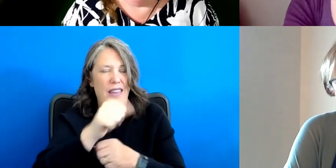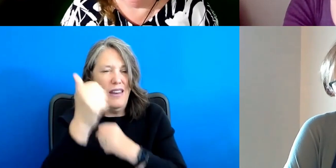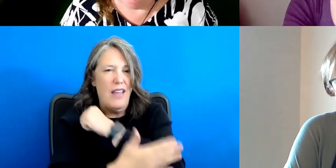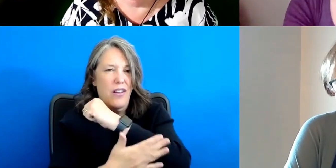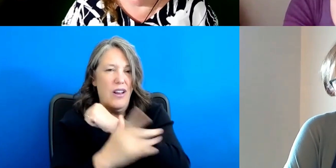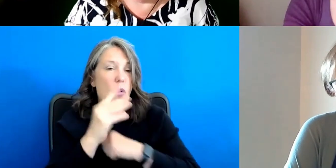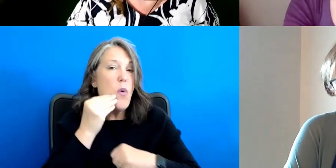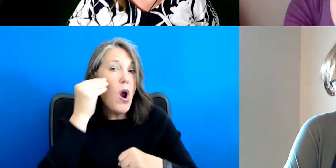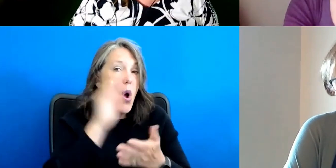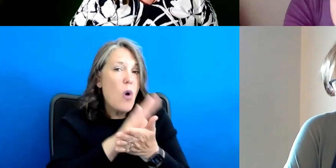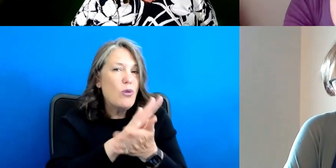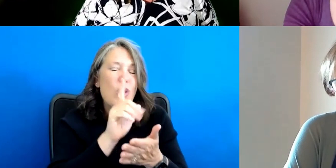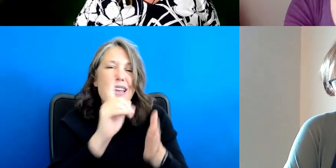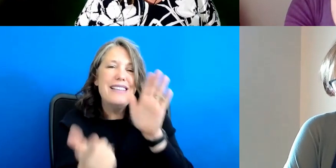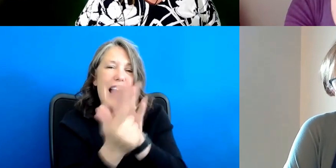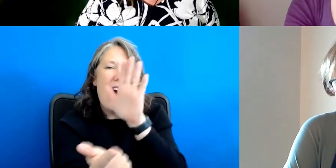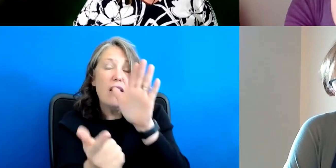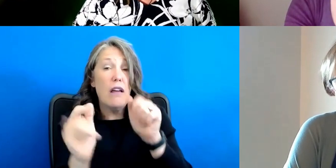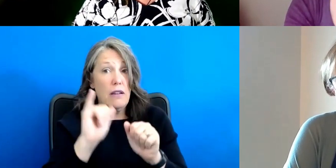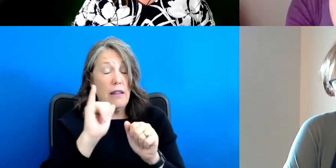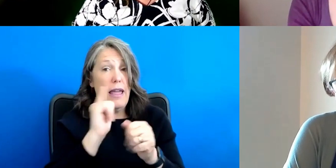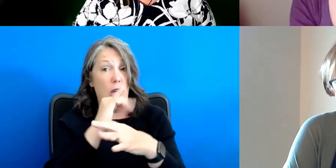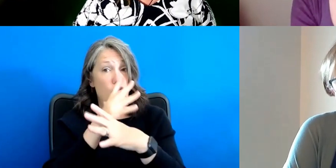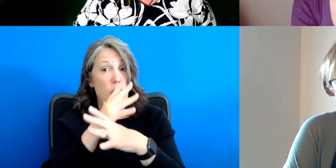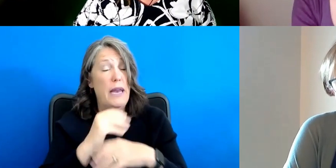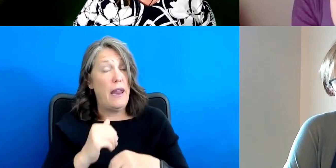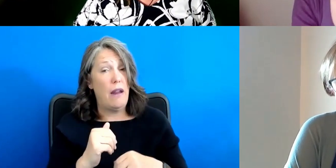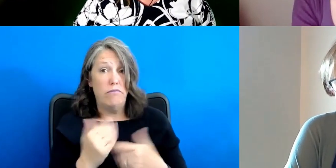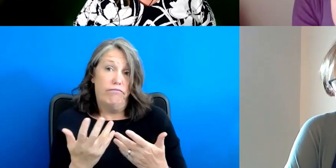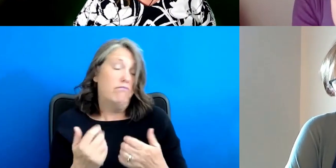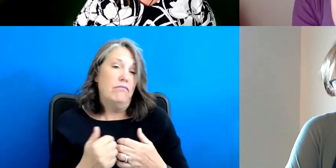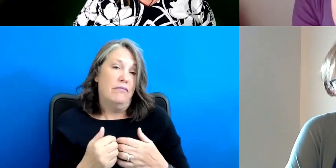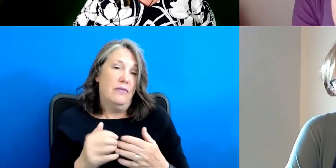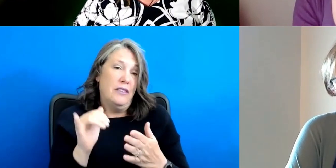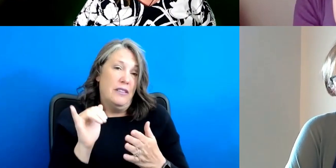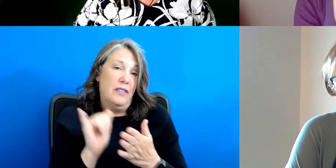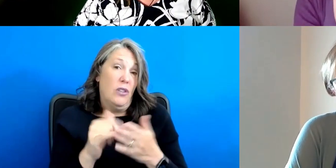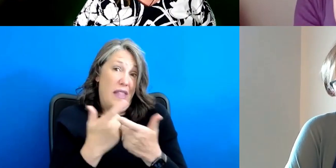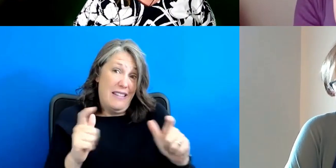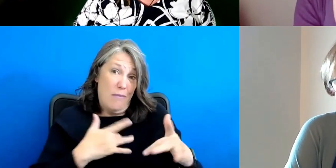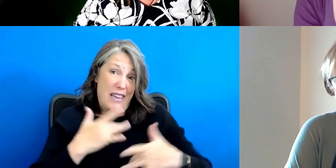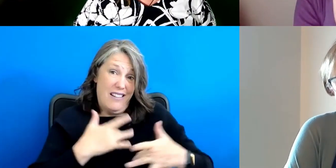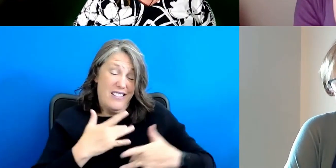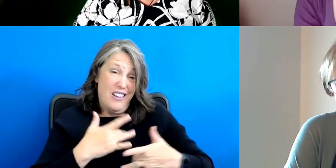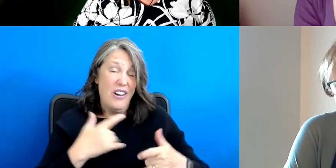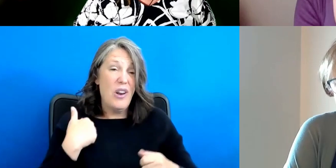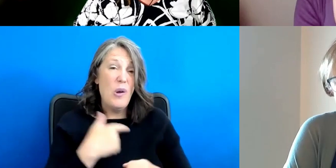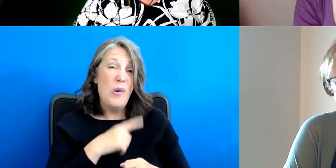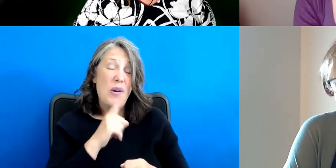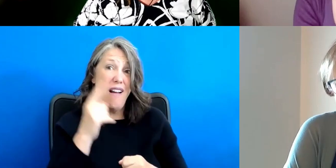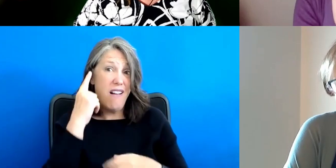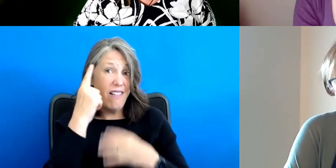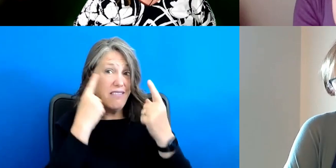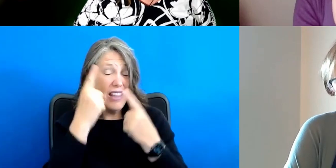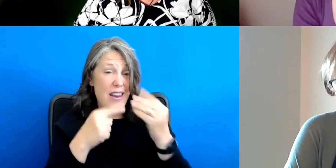homeschooling is outlawed, like in Germany. So, um, you know, that's, that's a big concern. If we're thinking about the future